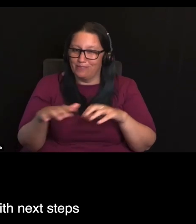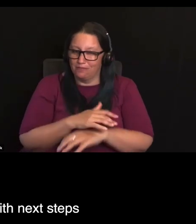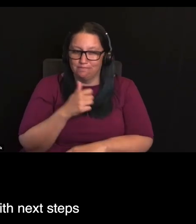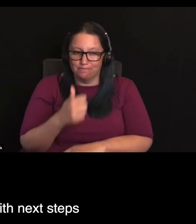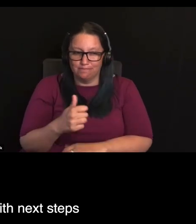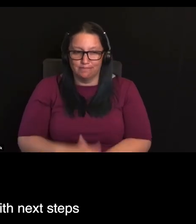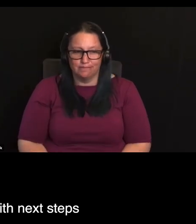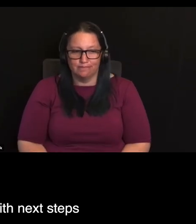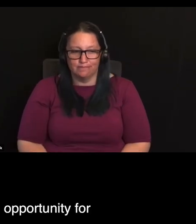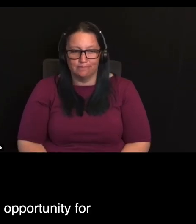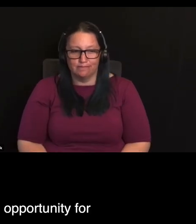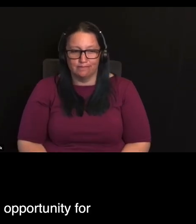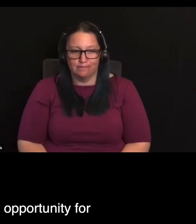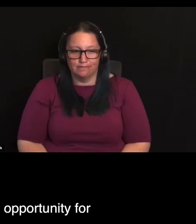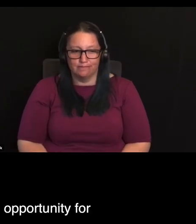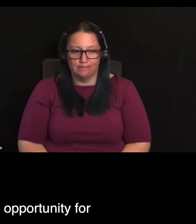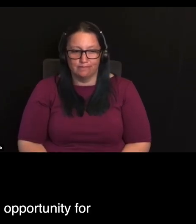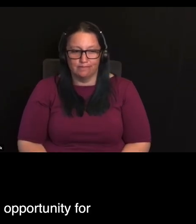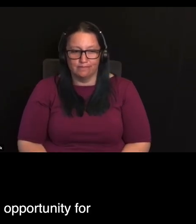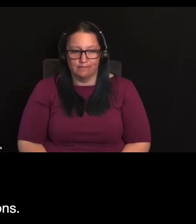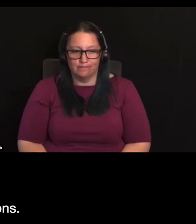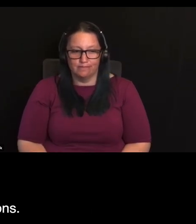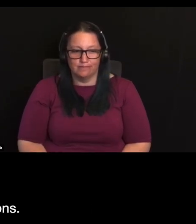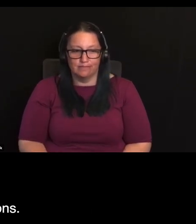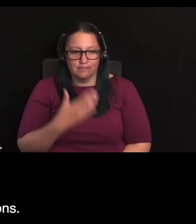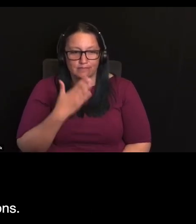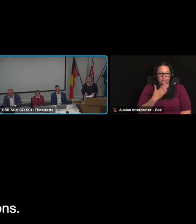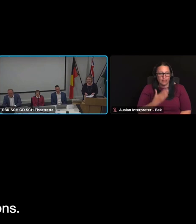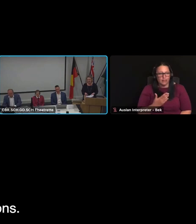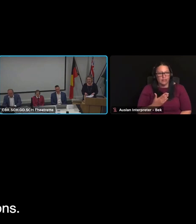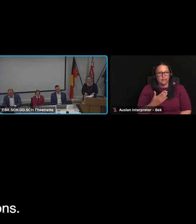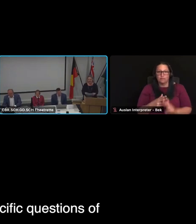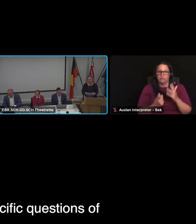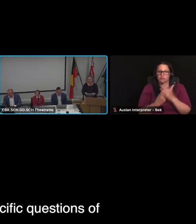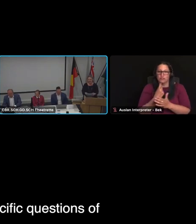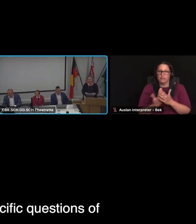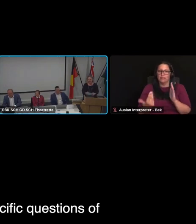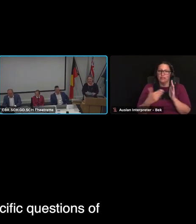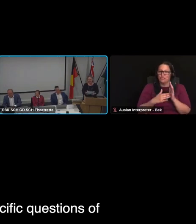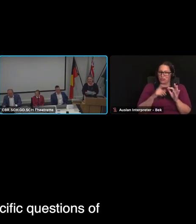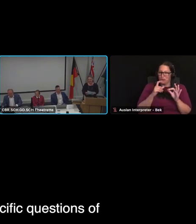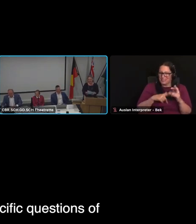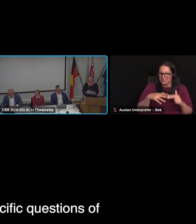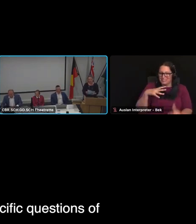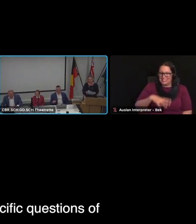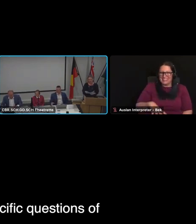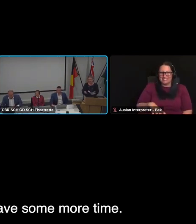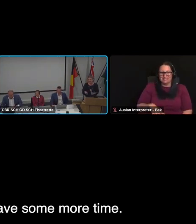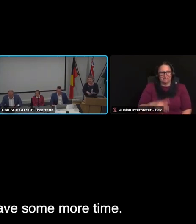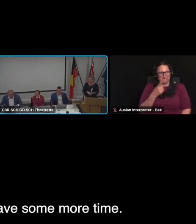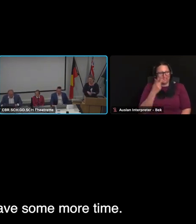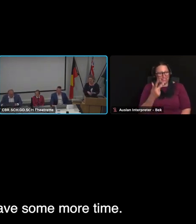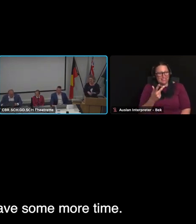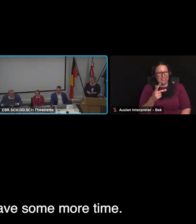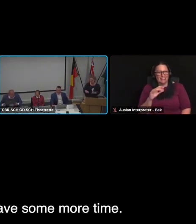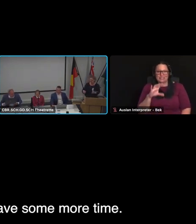up next with kind of next steps from here, but then we'll have an opportunity for some further questions. If we haven't answered some specific questions that people